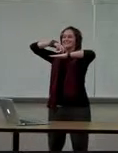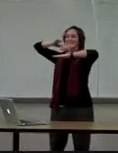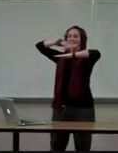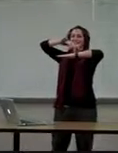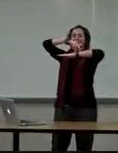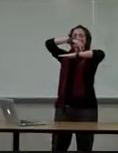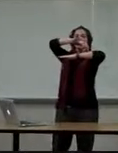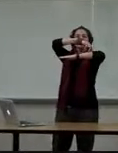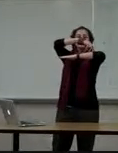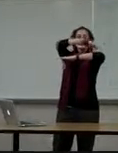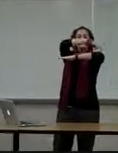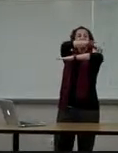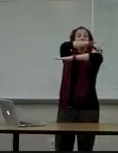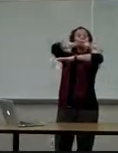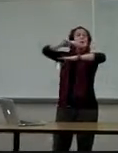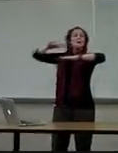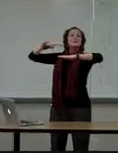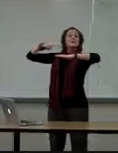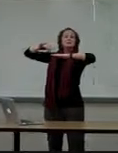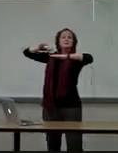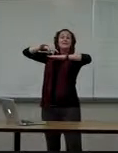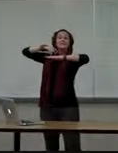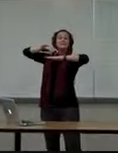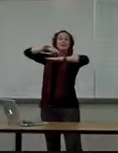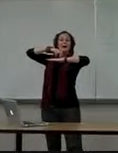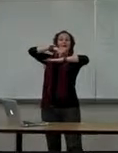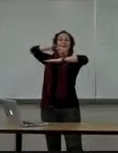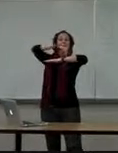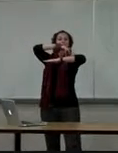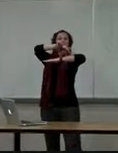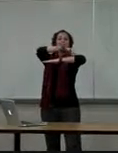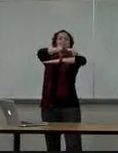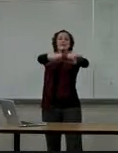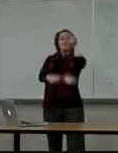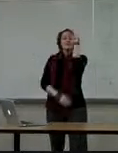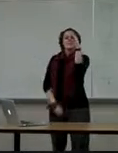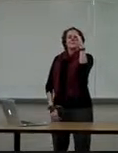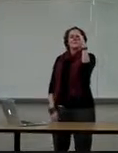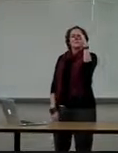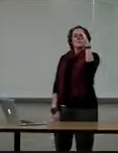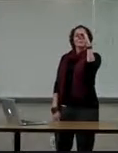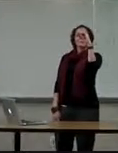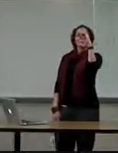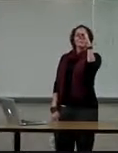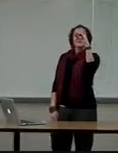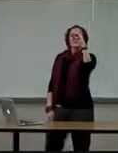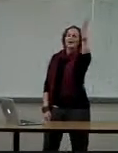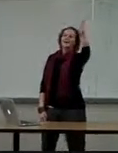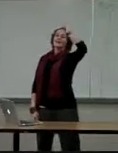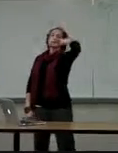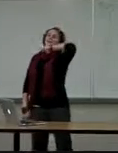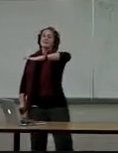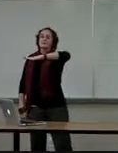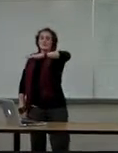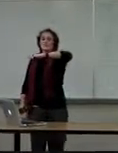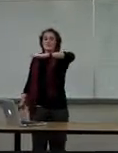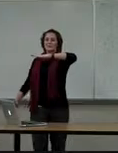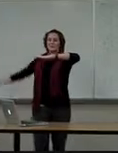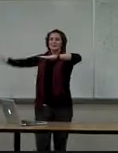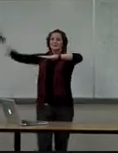to the right. So if Joe walks straight to the right, your slope is zero. Okay, so do it with me.